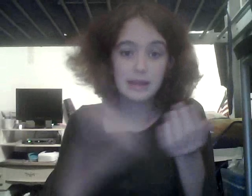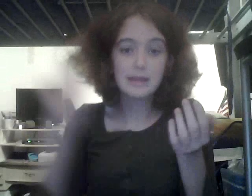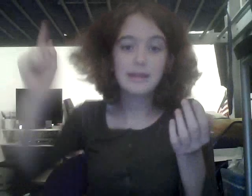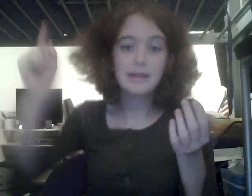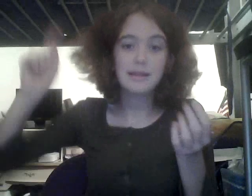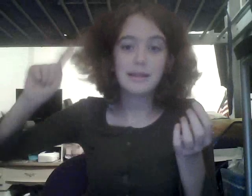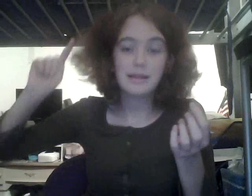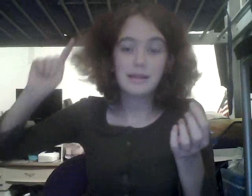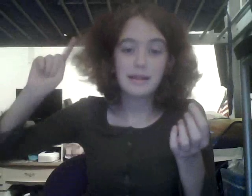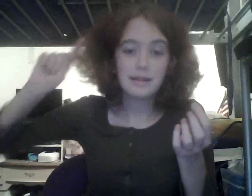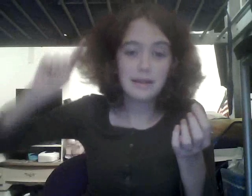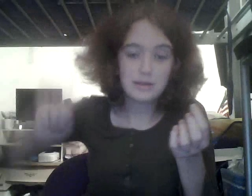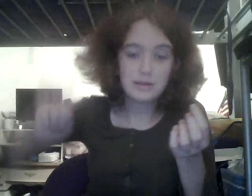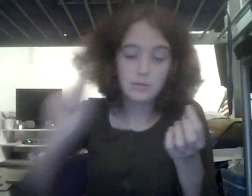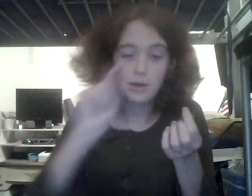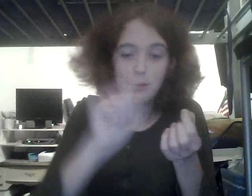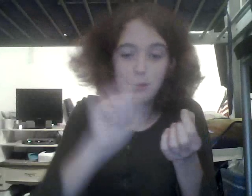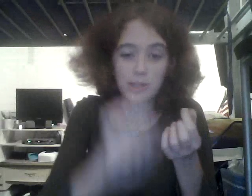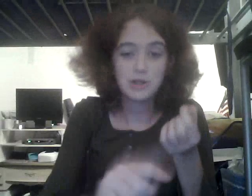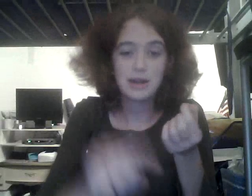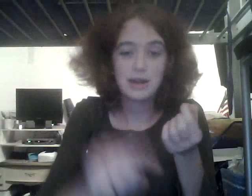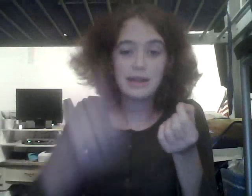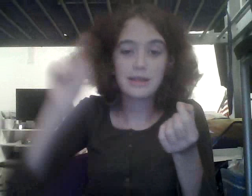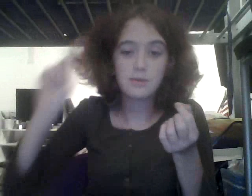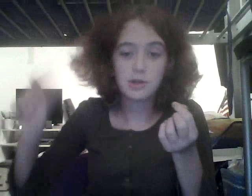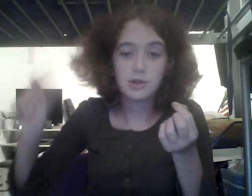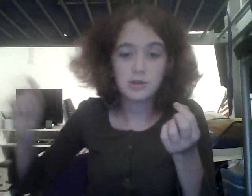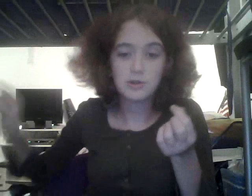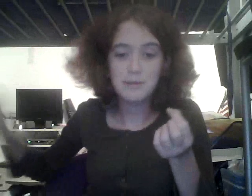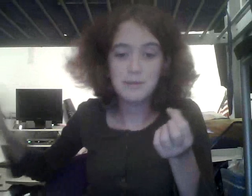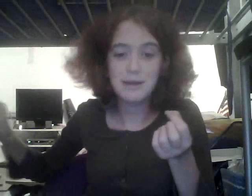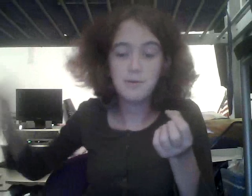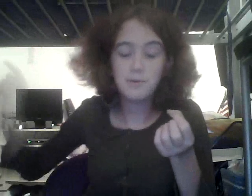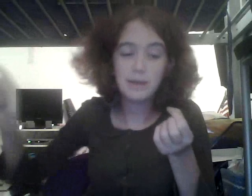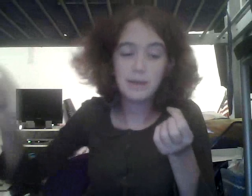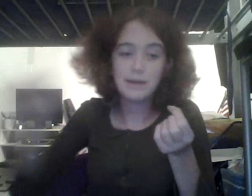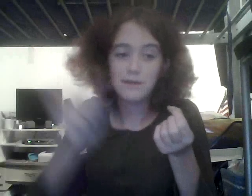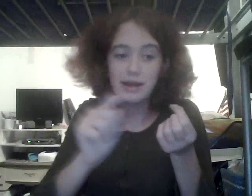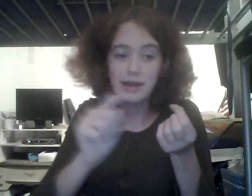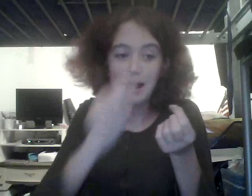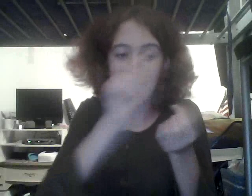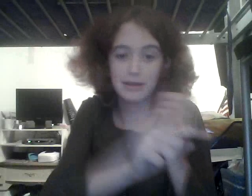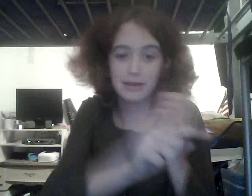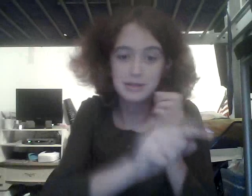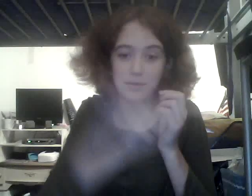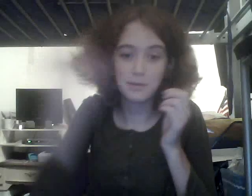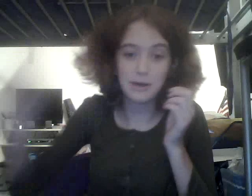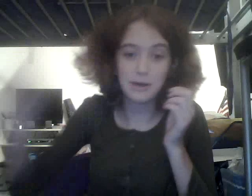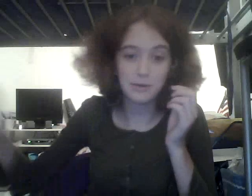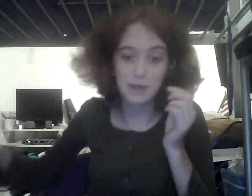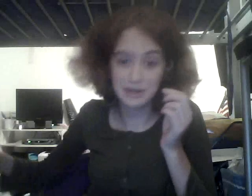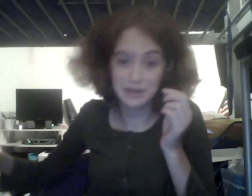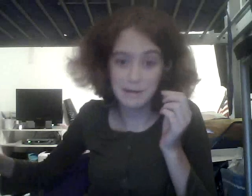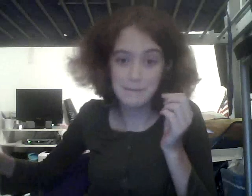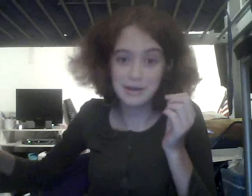that is the wrong question. I think the question should be, who would win in a fight, Alex or Michael Aranda? Because,